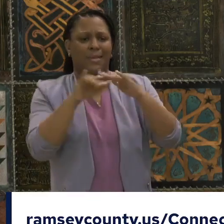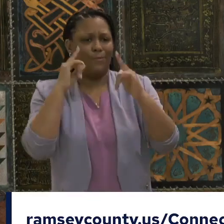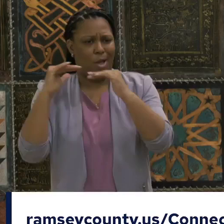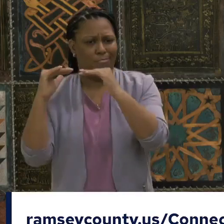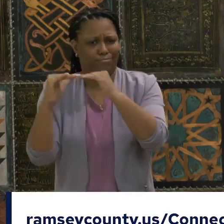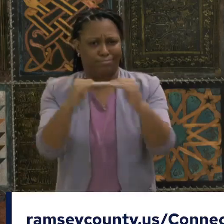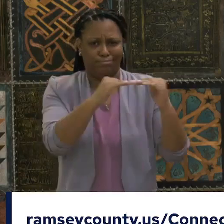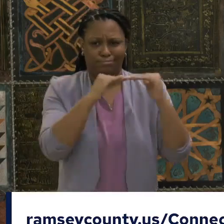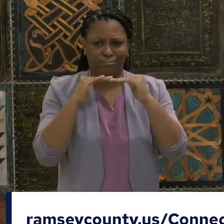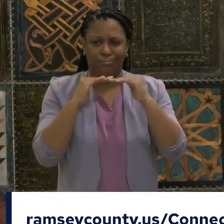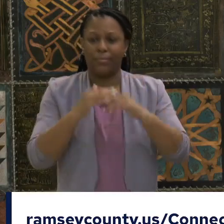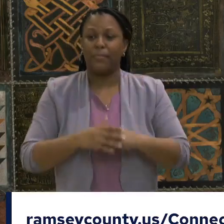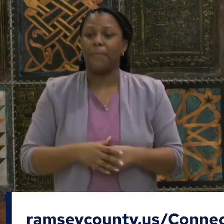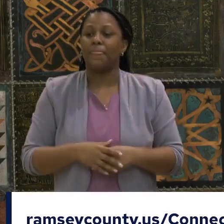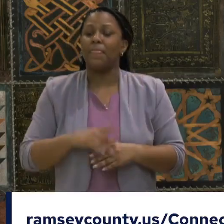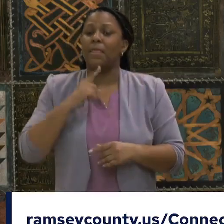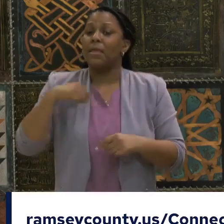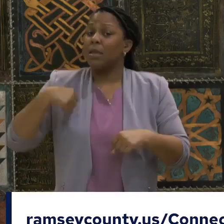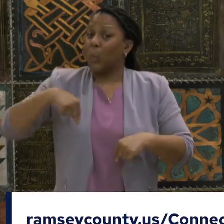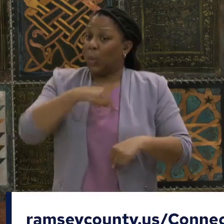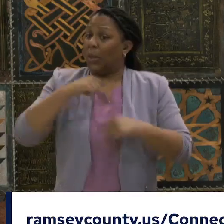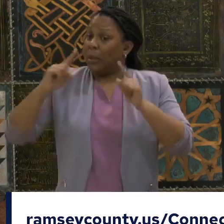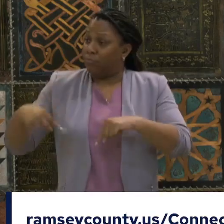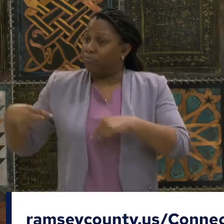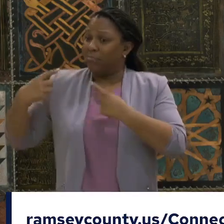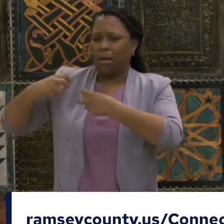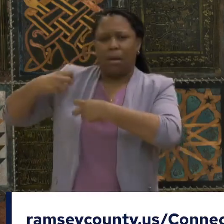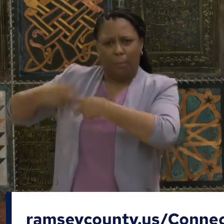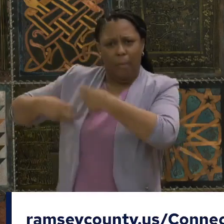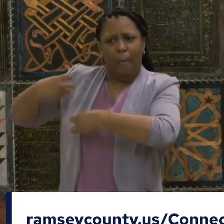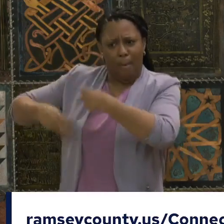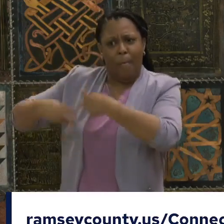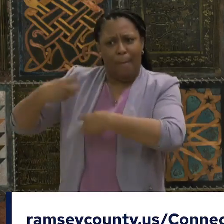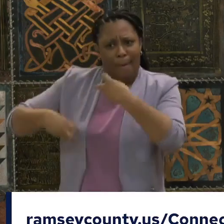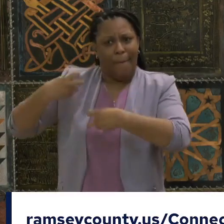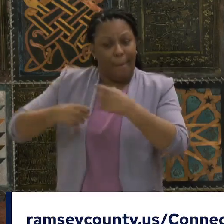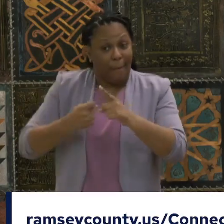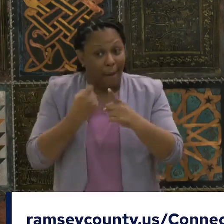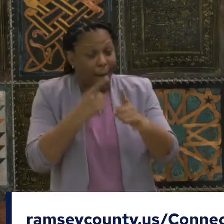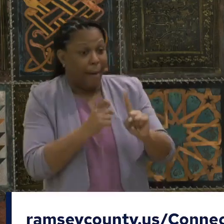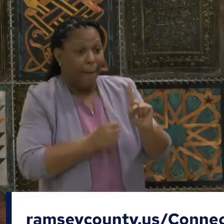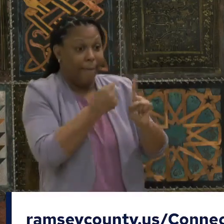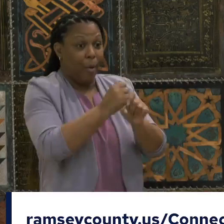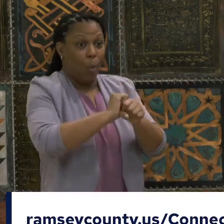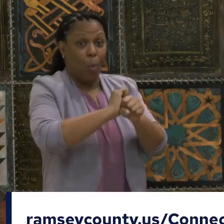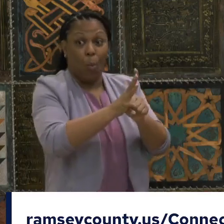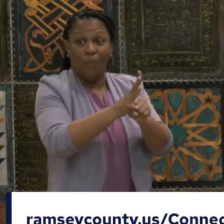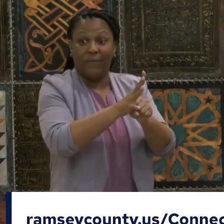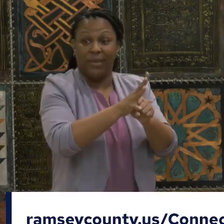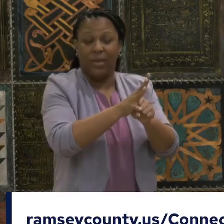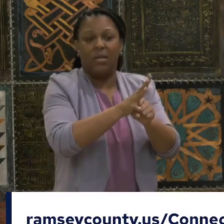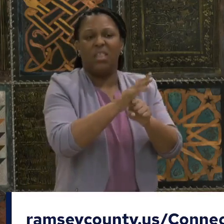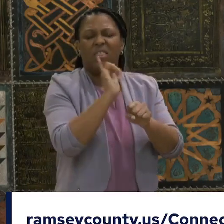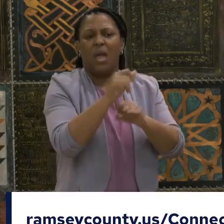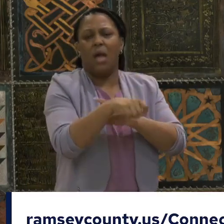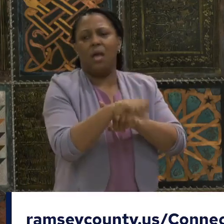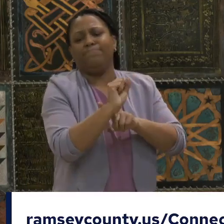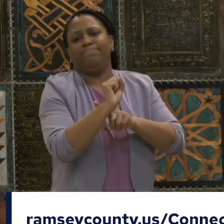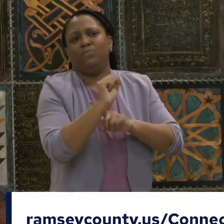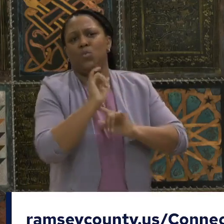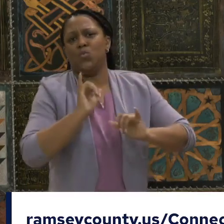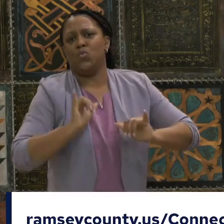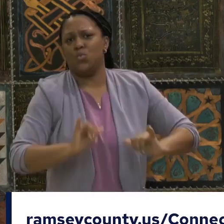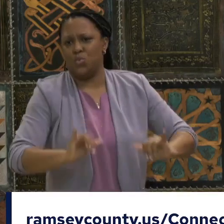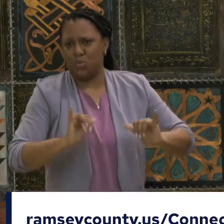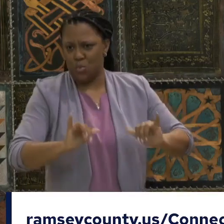tremendous gaps in services and to think about who had access and who could easily go home and work for home when we needed to shut down